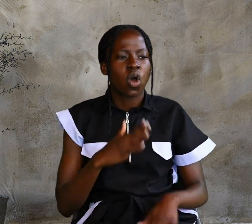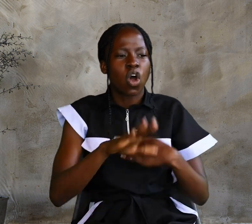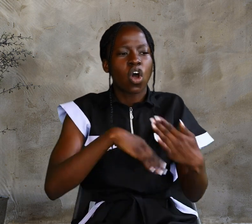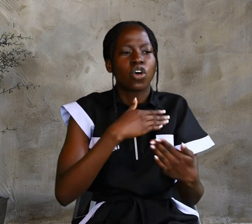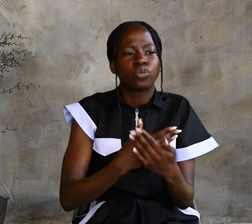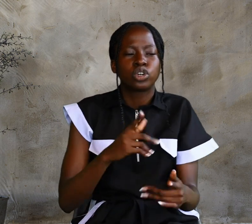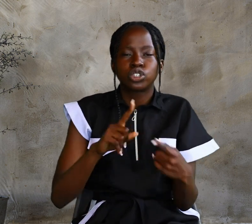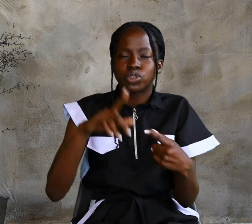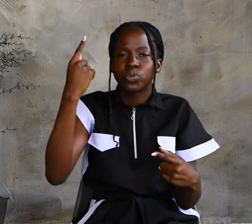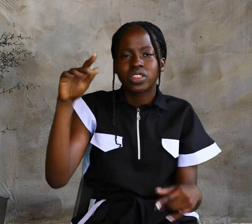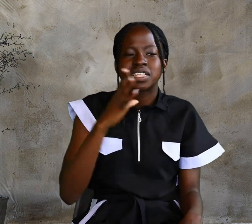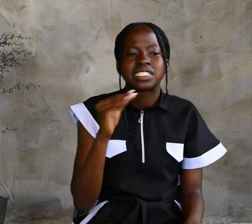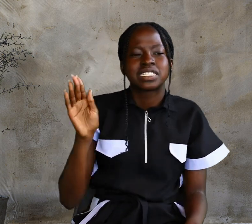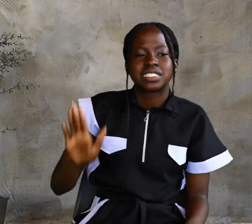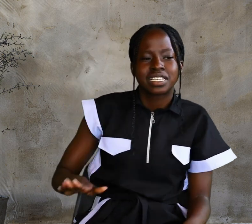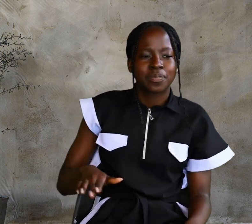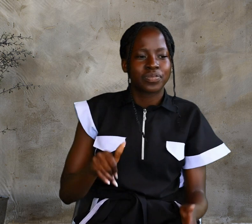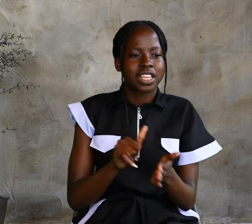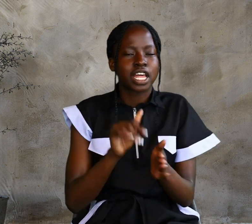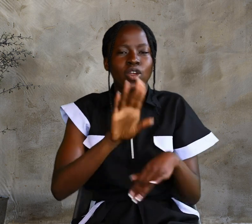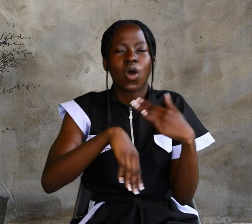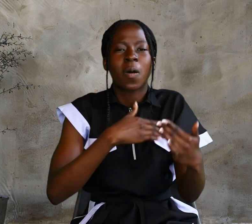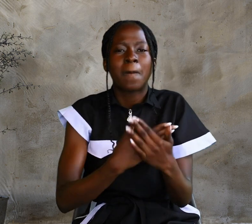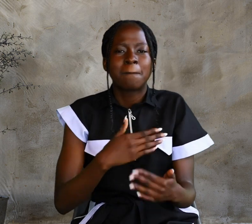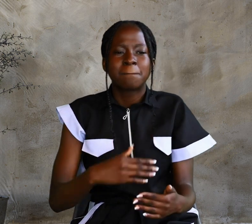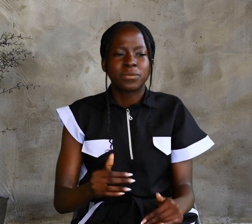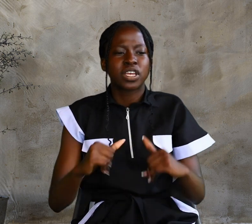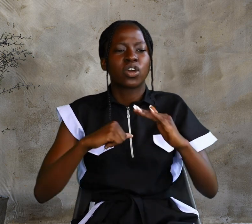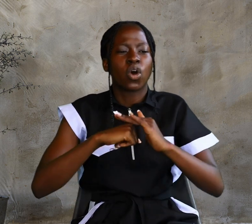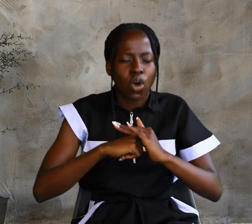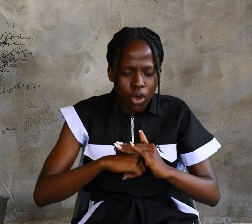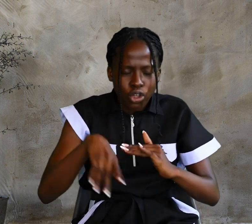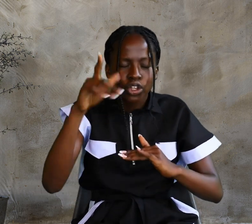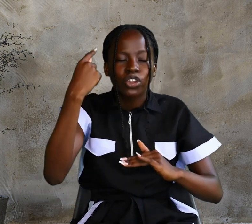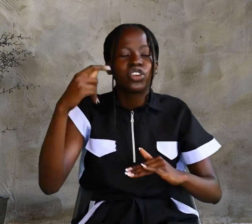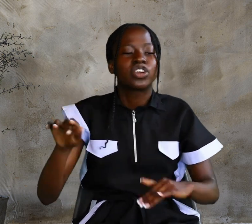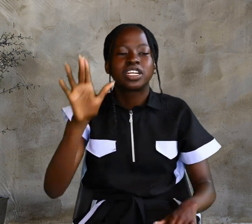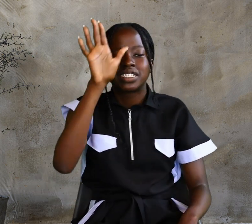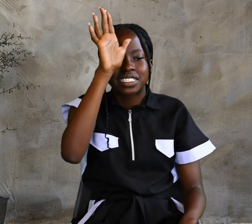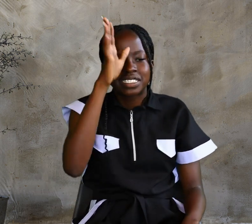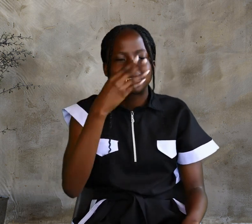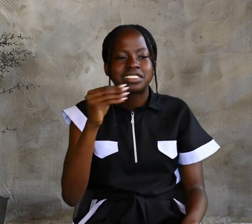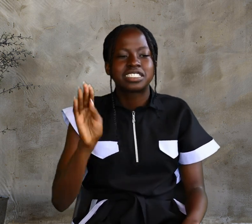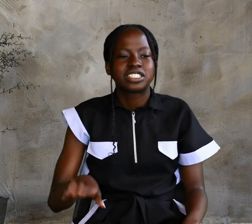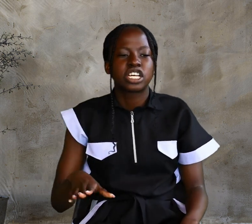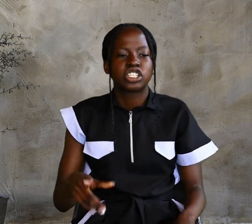Son, that all may honor the Son, just as they honor the Father.